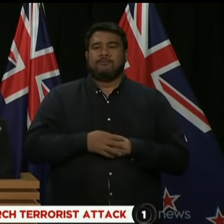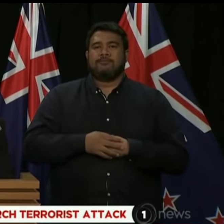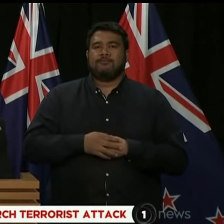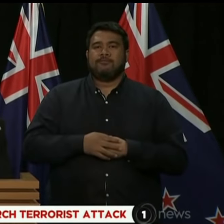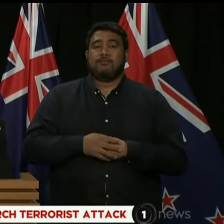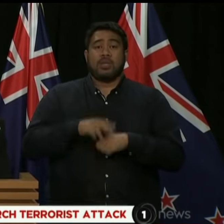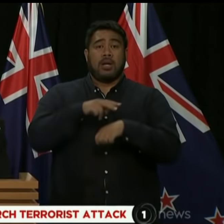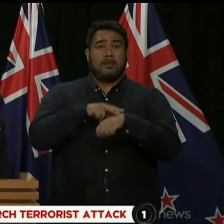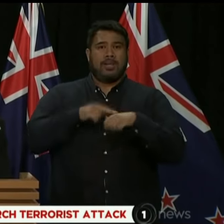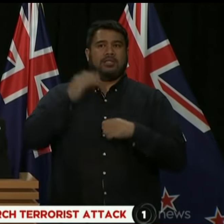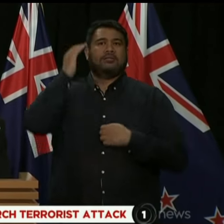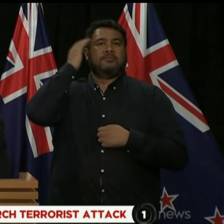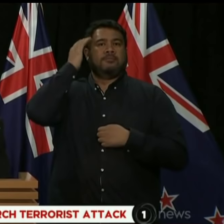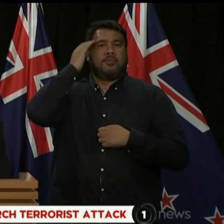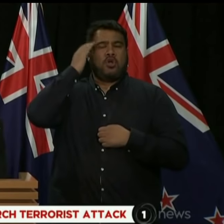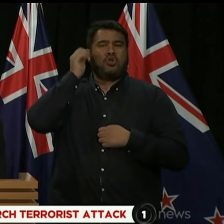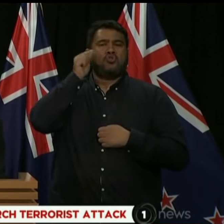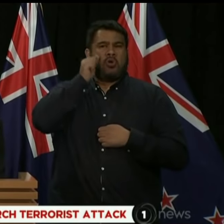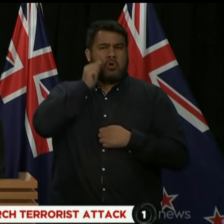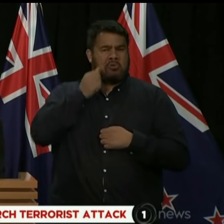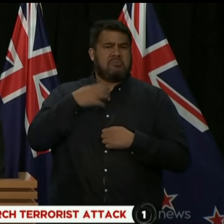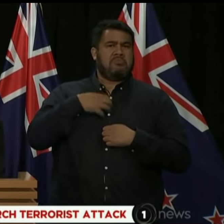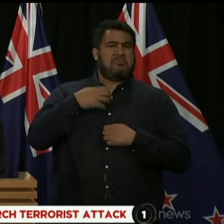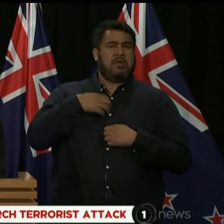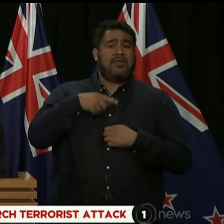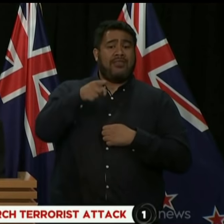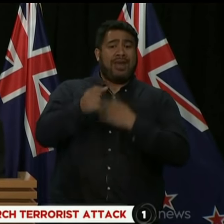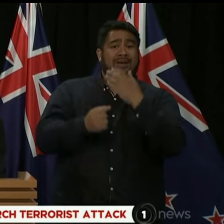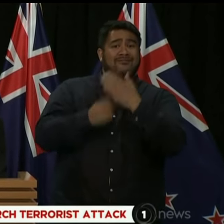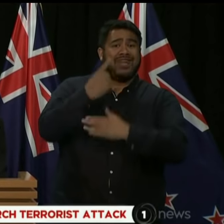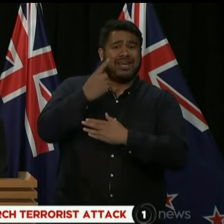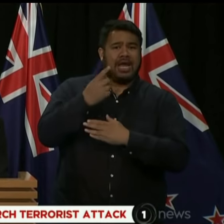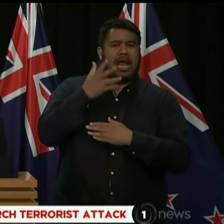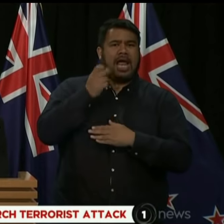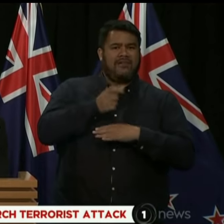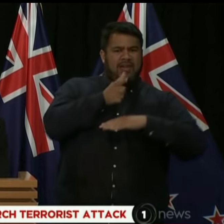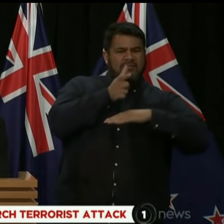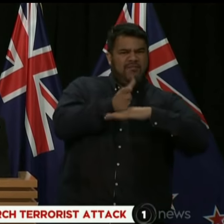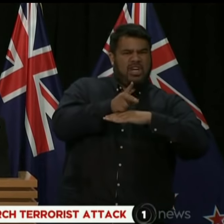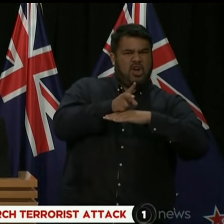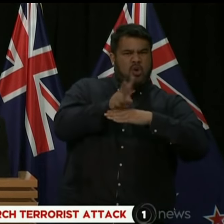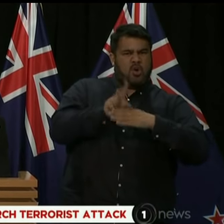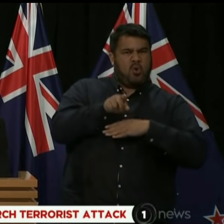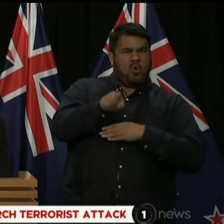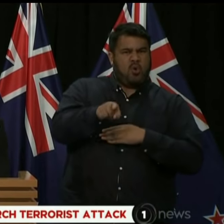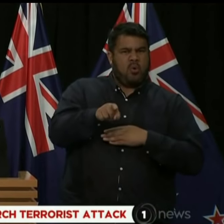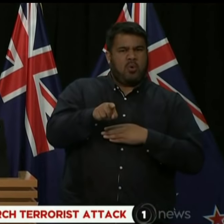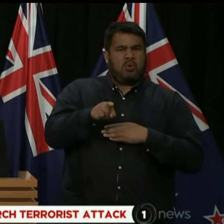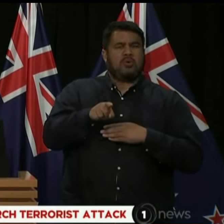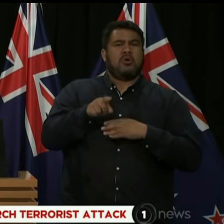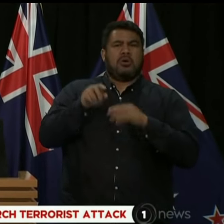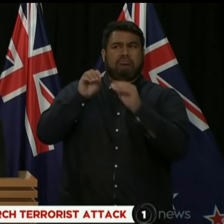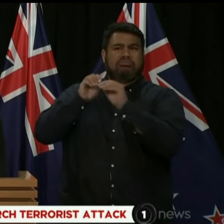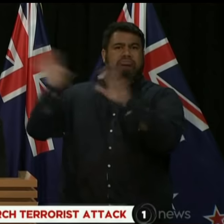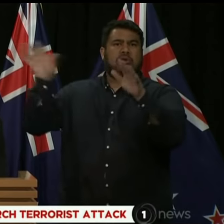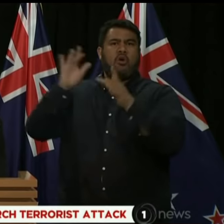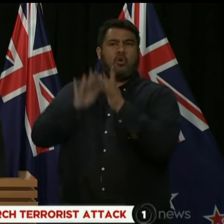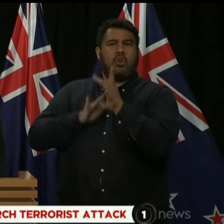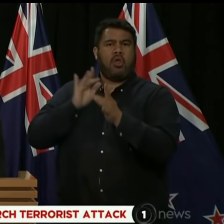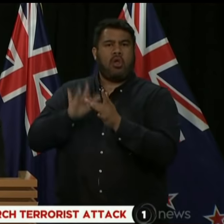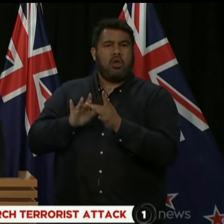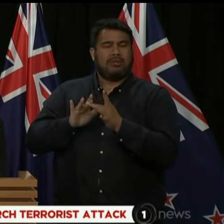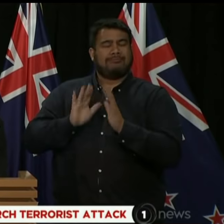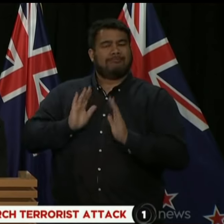are aware of distressing material relating to this event being online, and are reminding people it is an